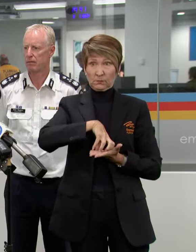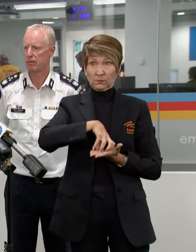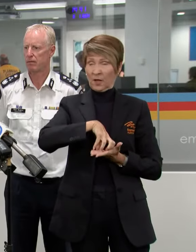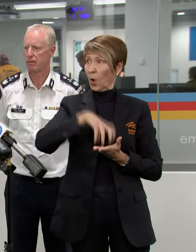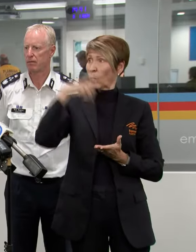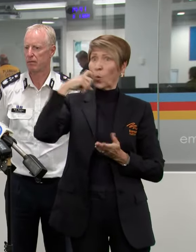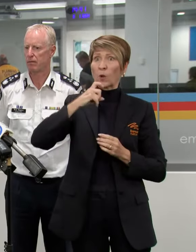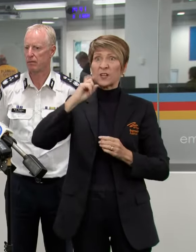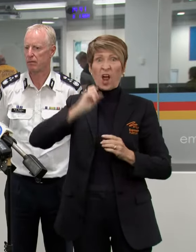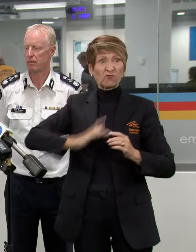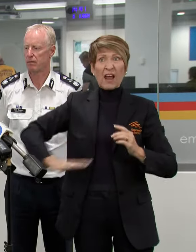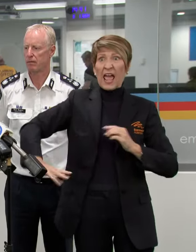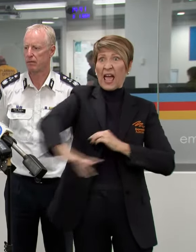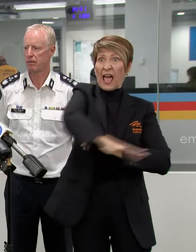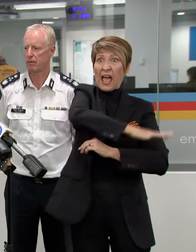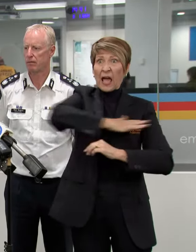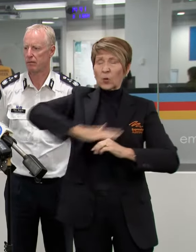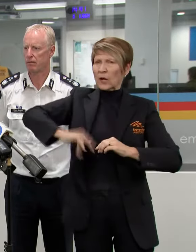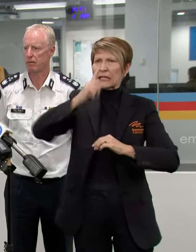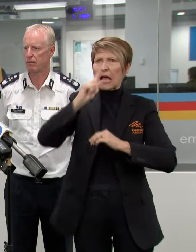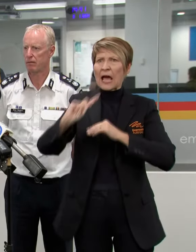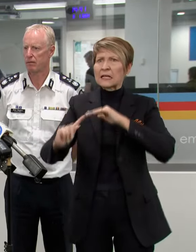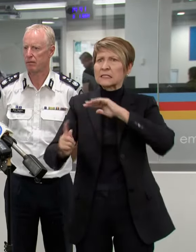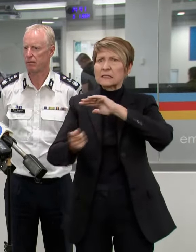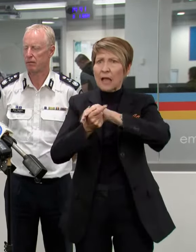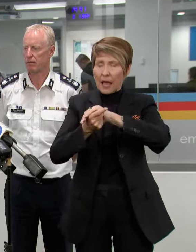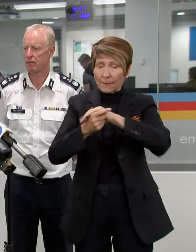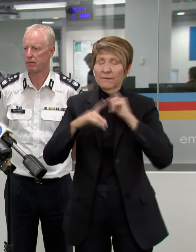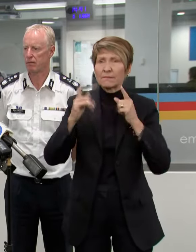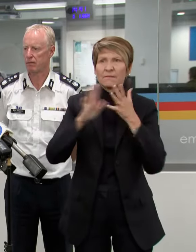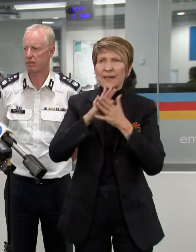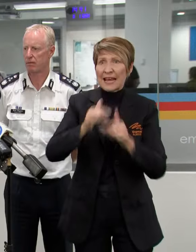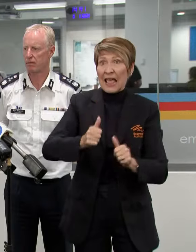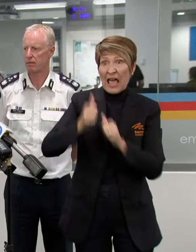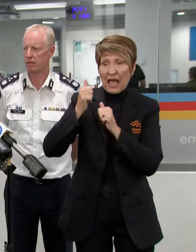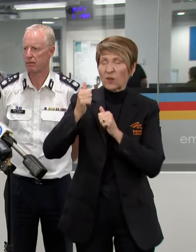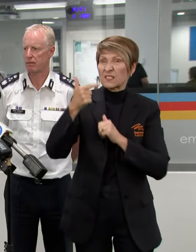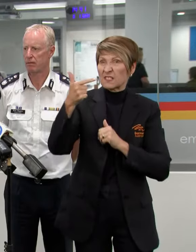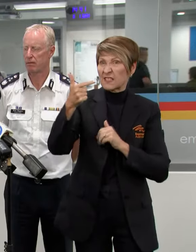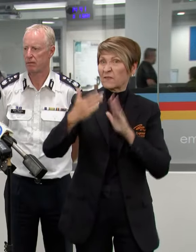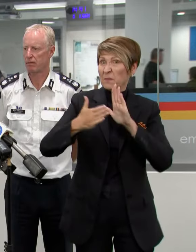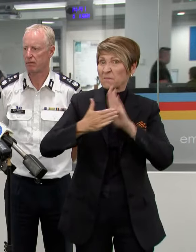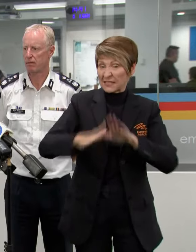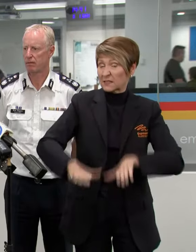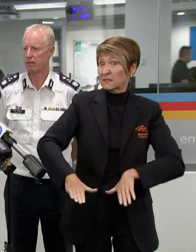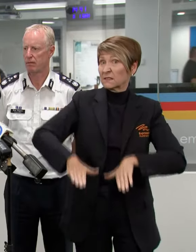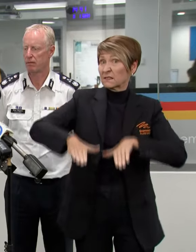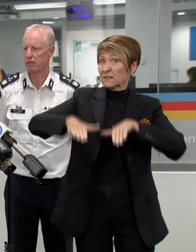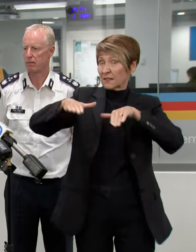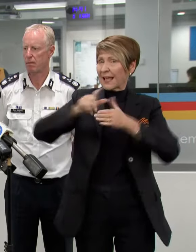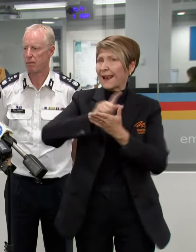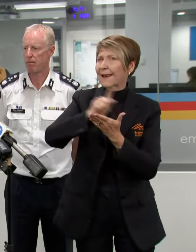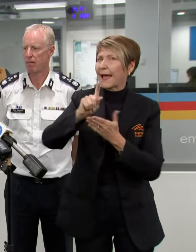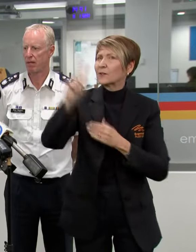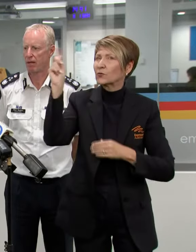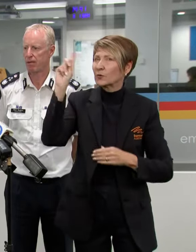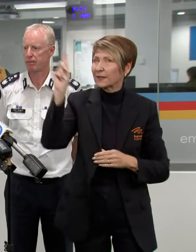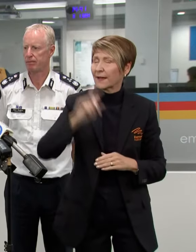to evacuate now with that flooding peak around seven metres, expected to occur sometime later today.